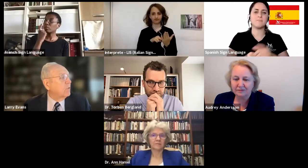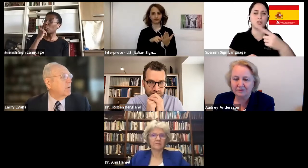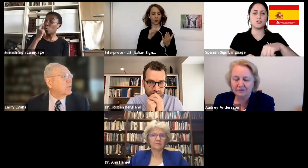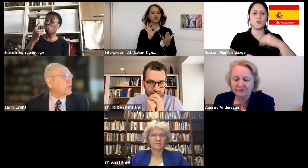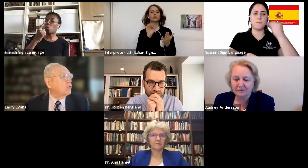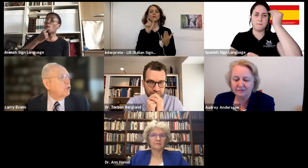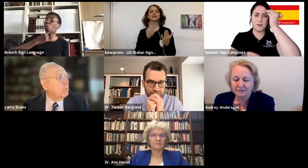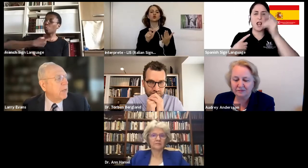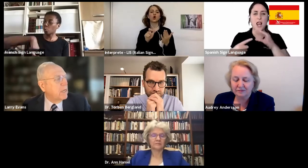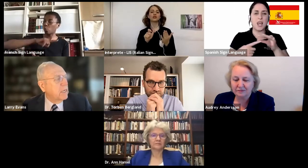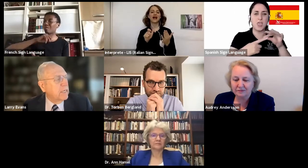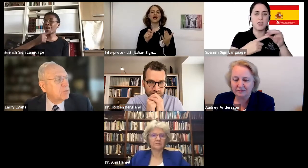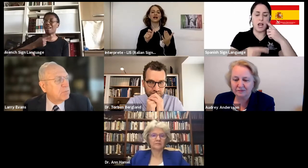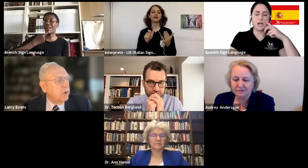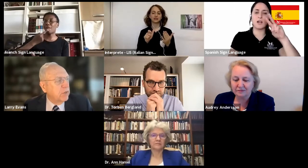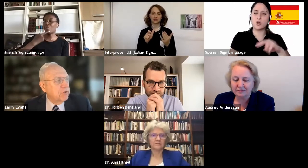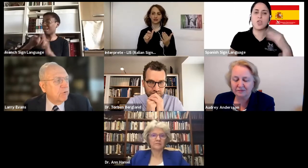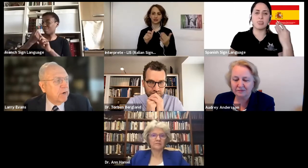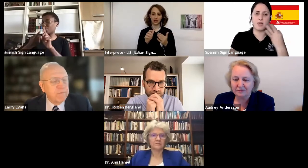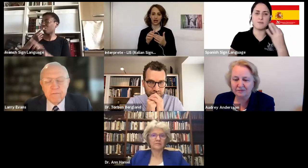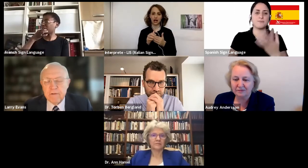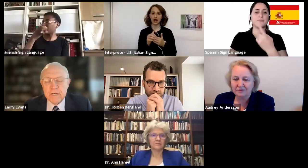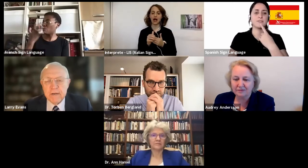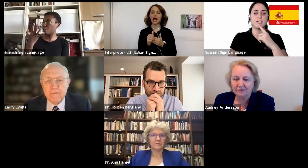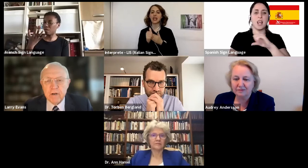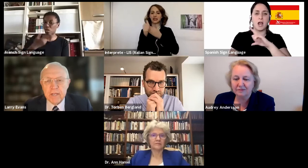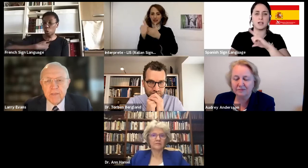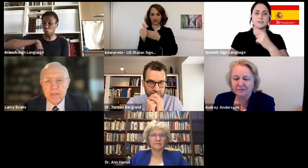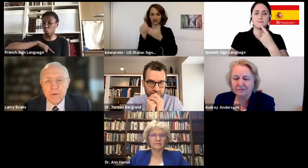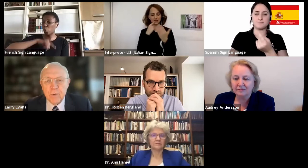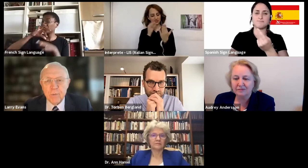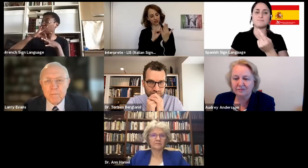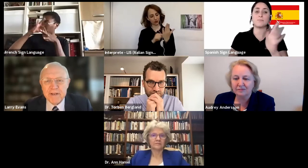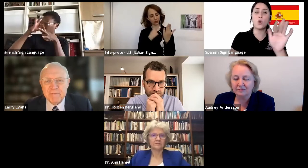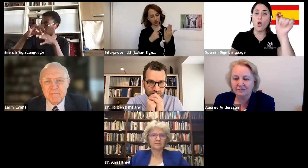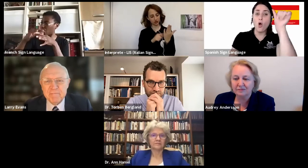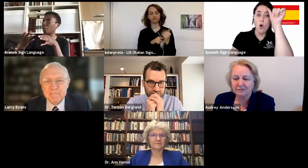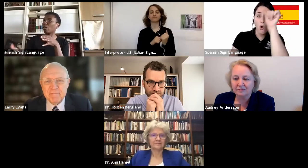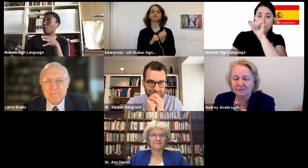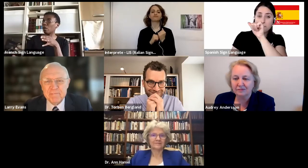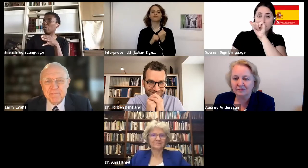know it says, do men experience grief differently than women?